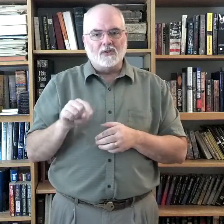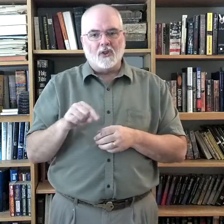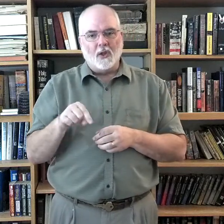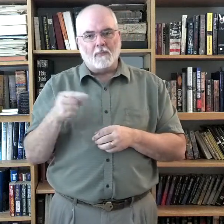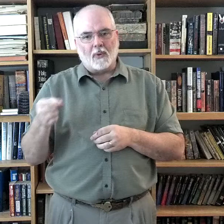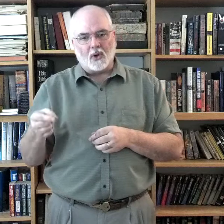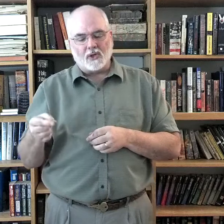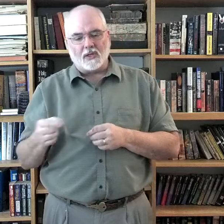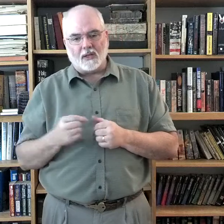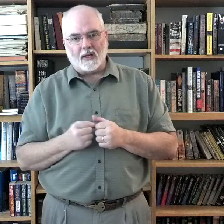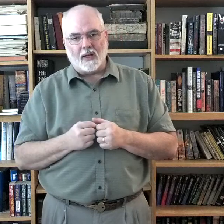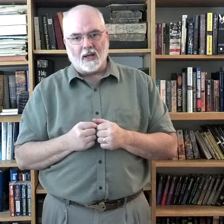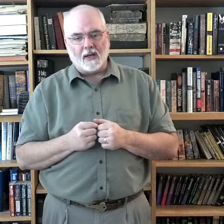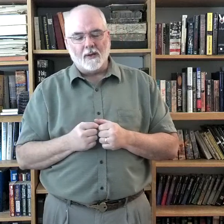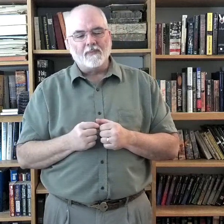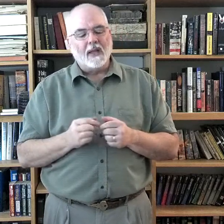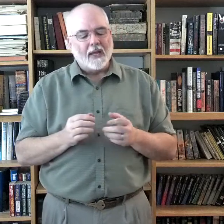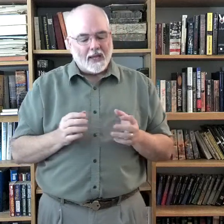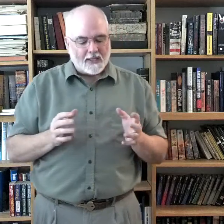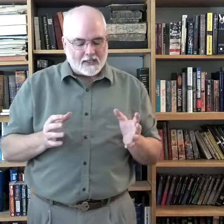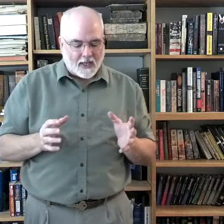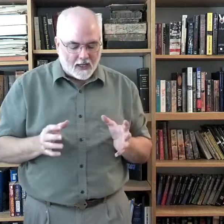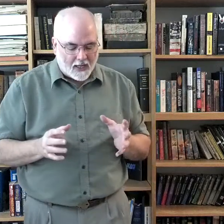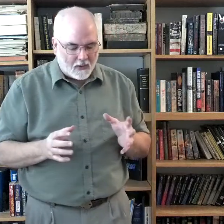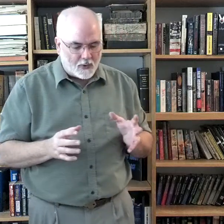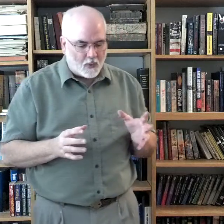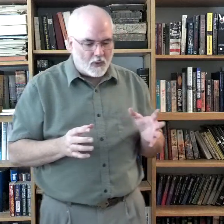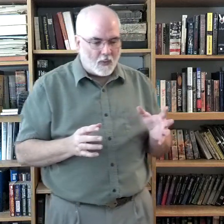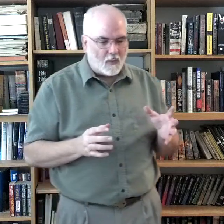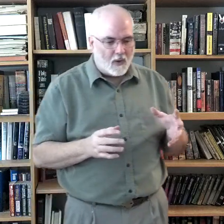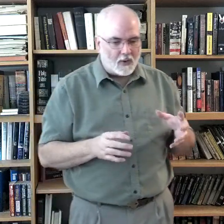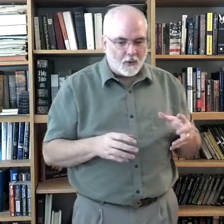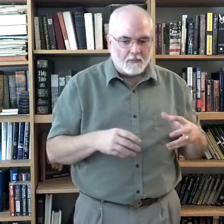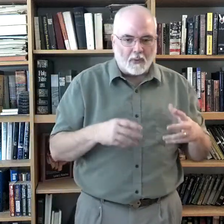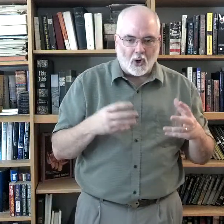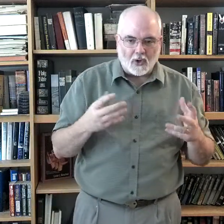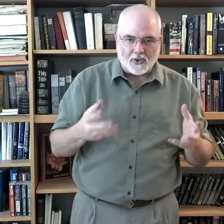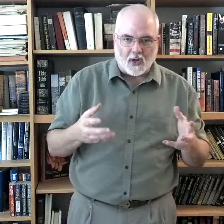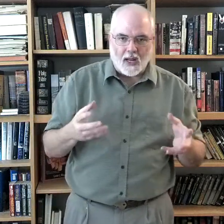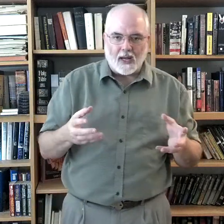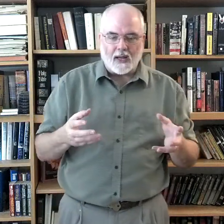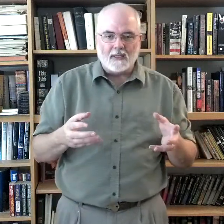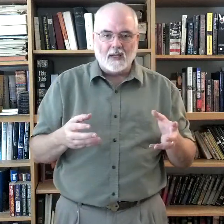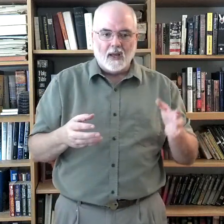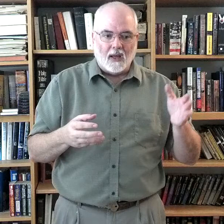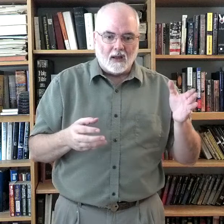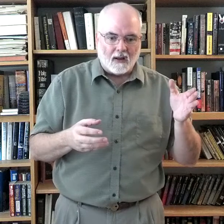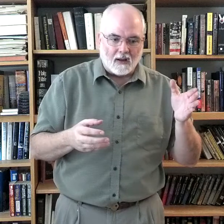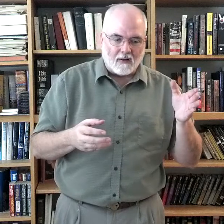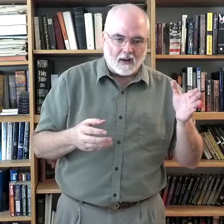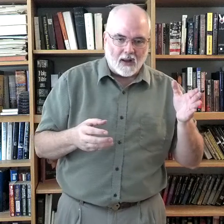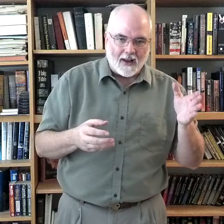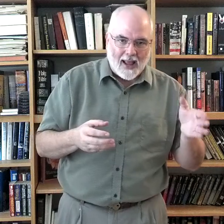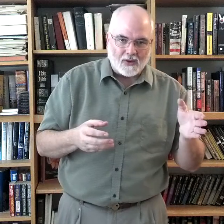the person guide. In sign language when we want to personalize an action,